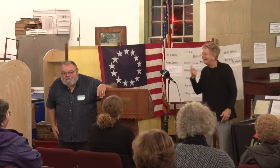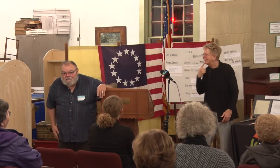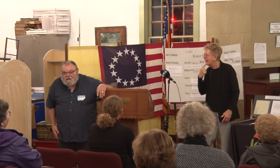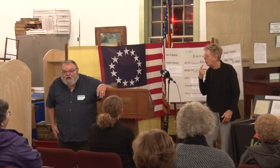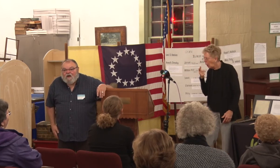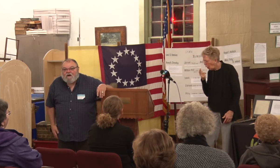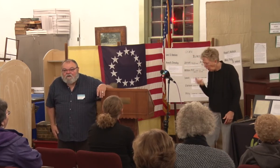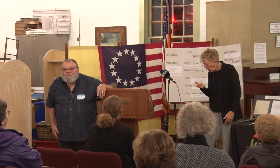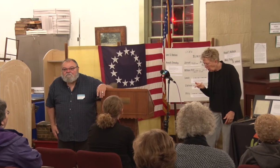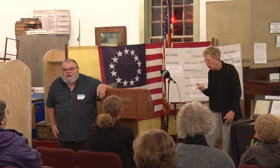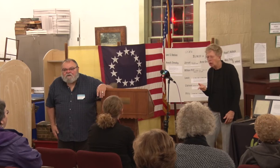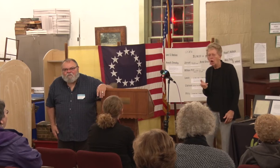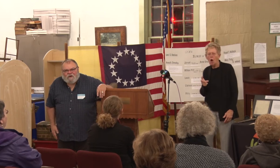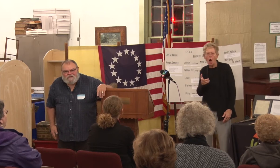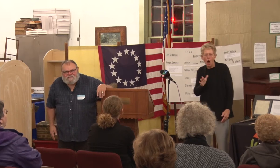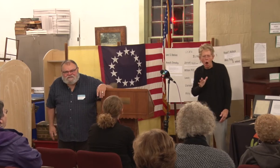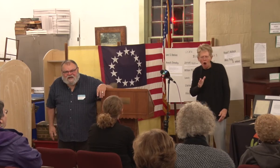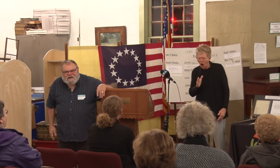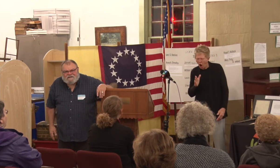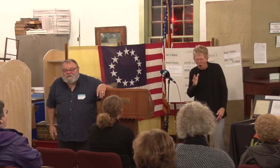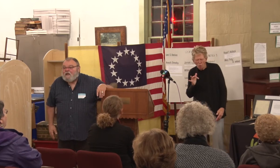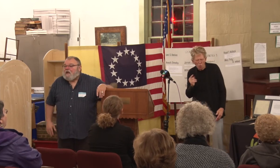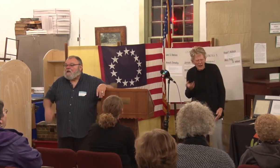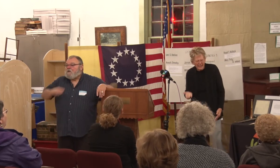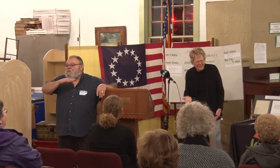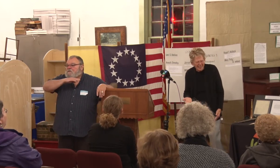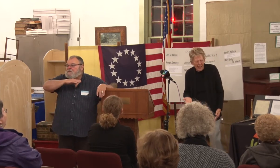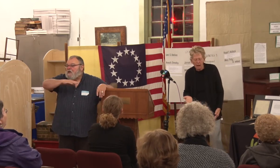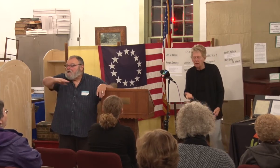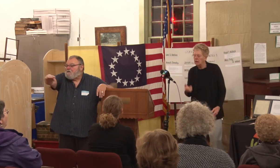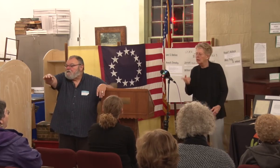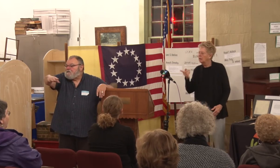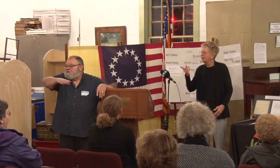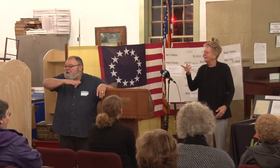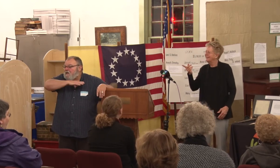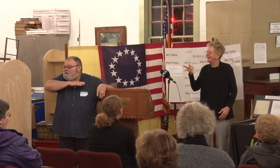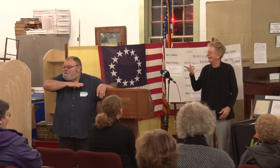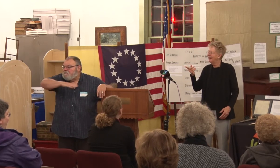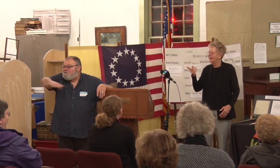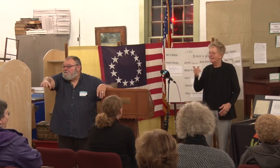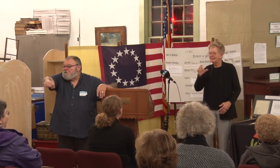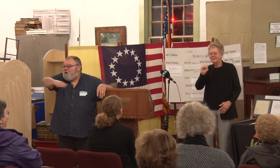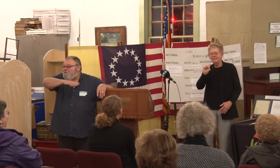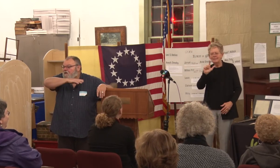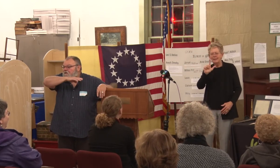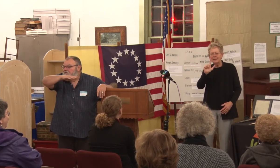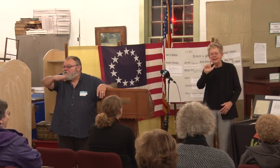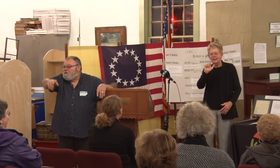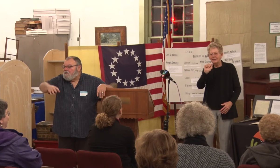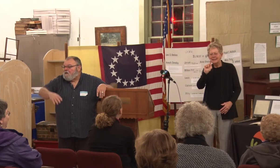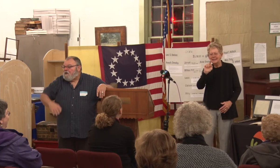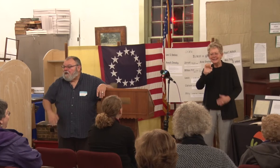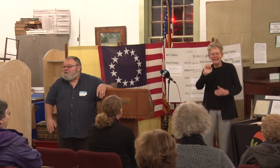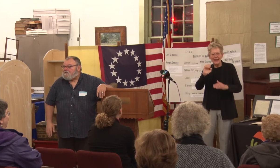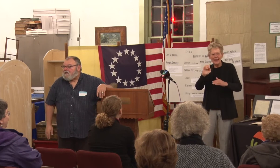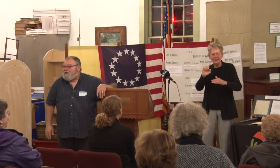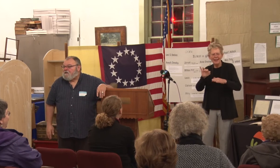oh my what is that and it was like slate shelving and it's like